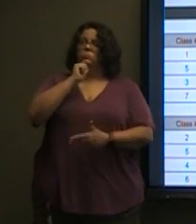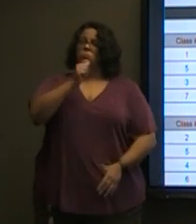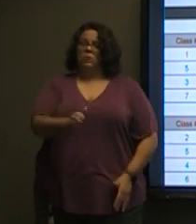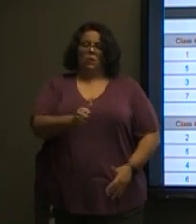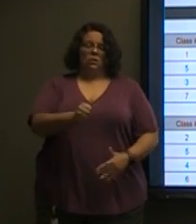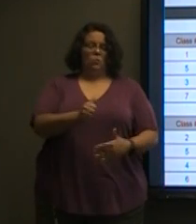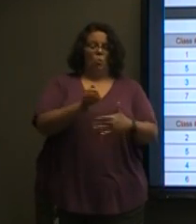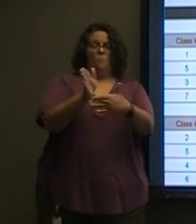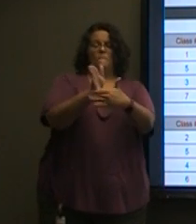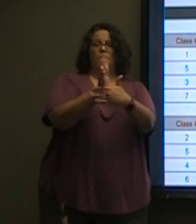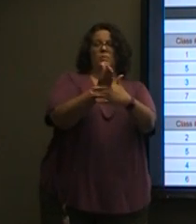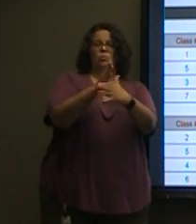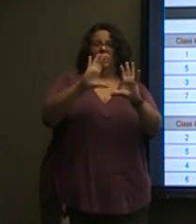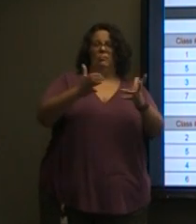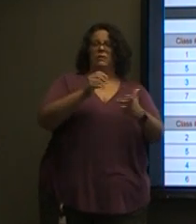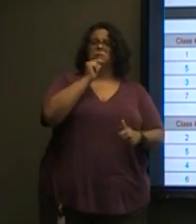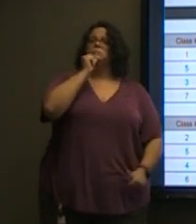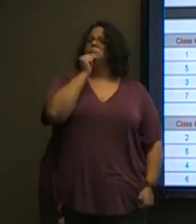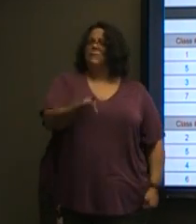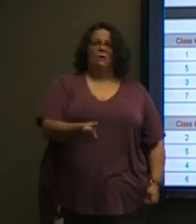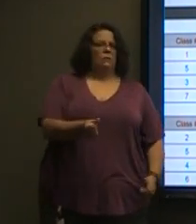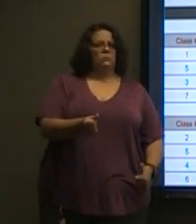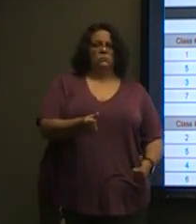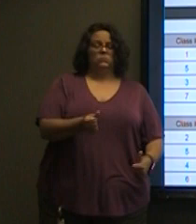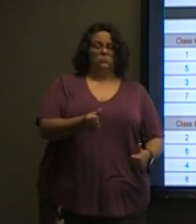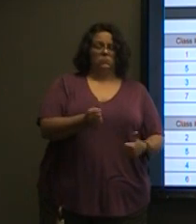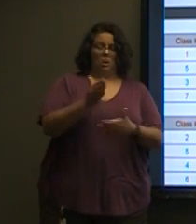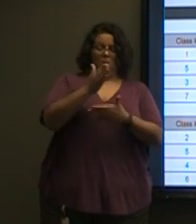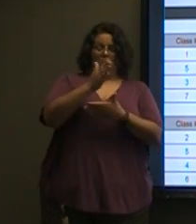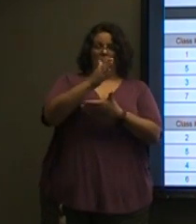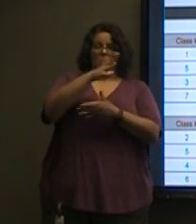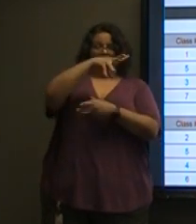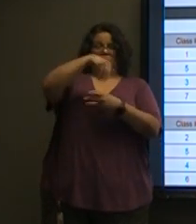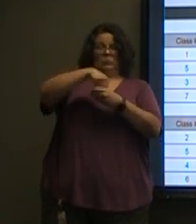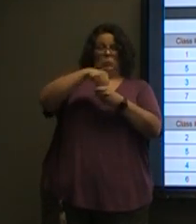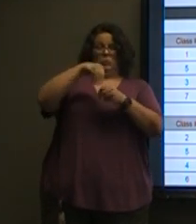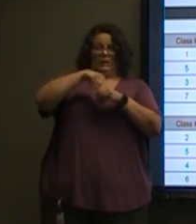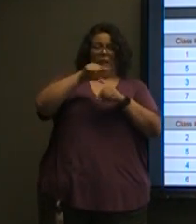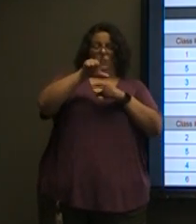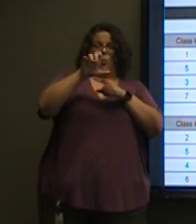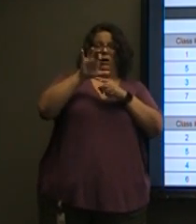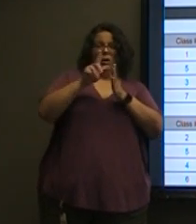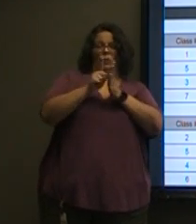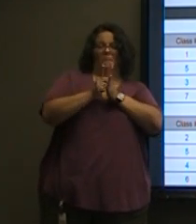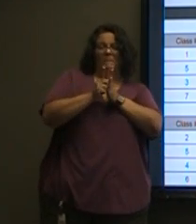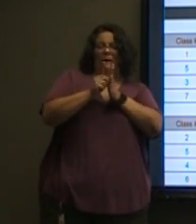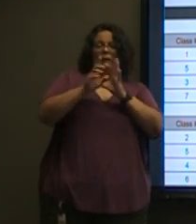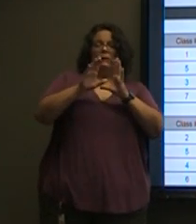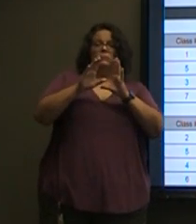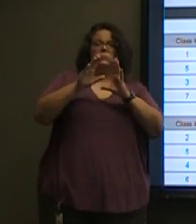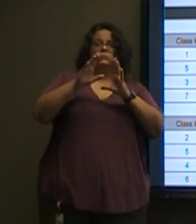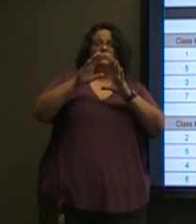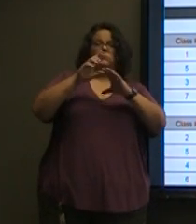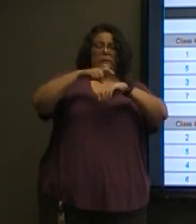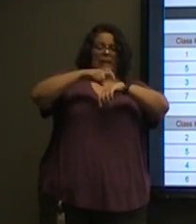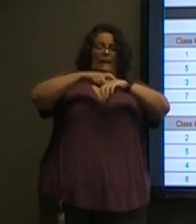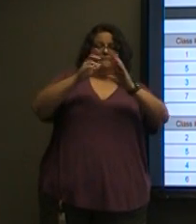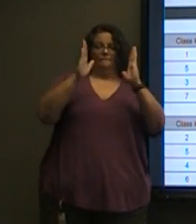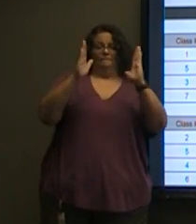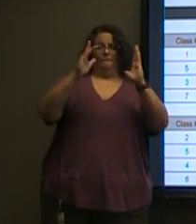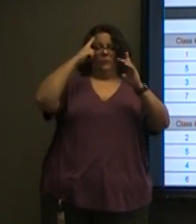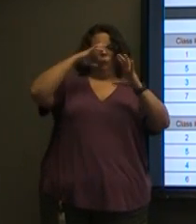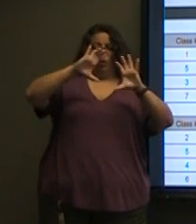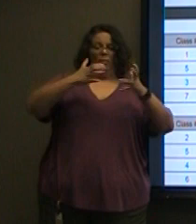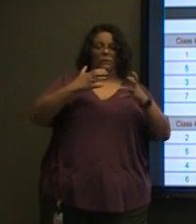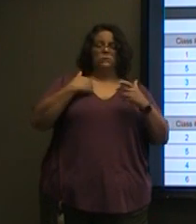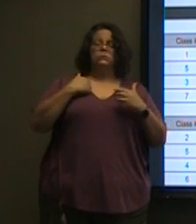between classes. Part of this hundred minute block we have worked in a rotation on our hallways to keep them less